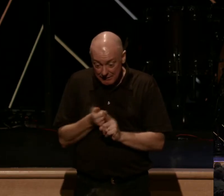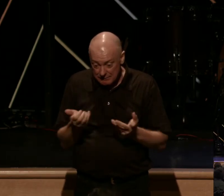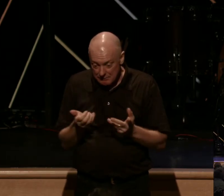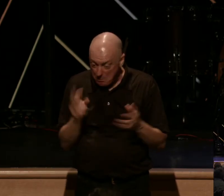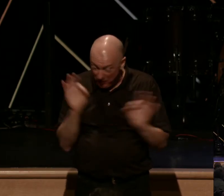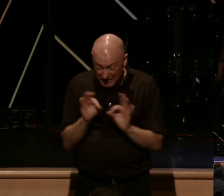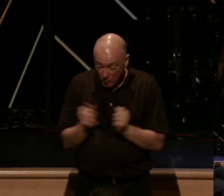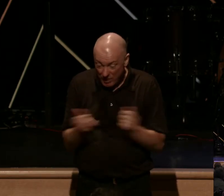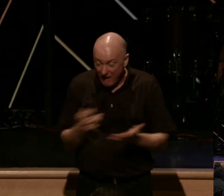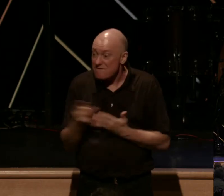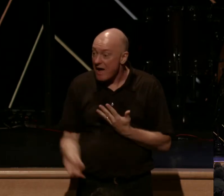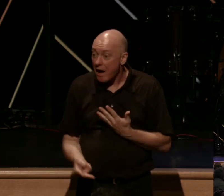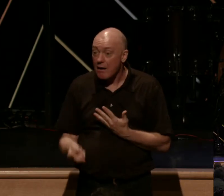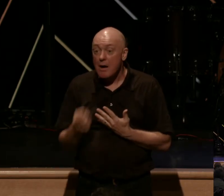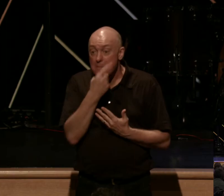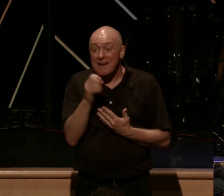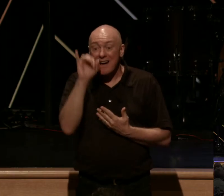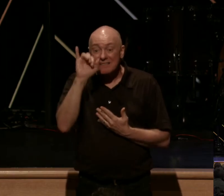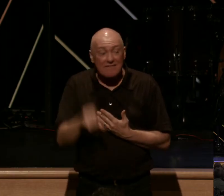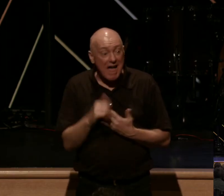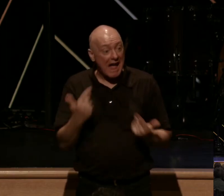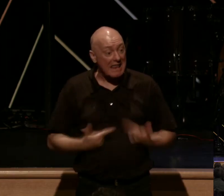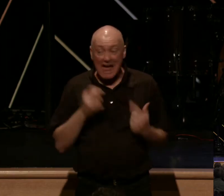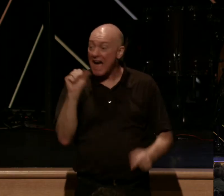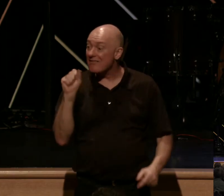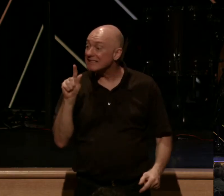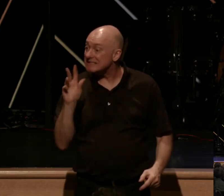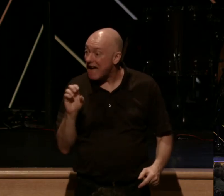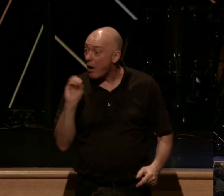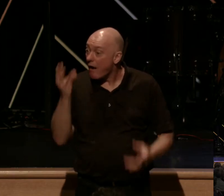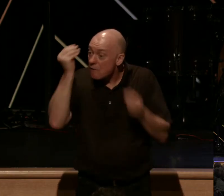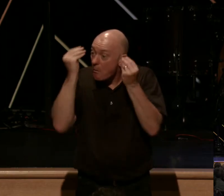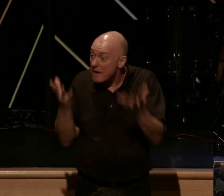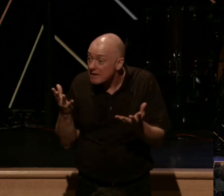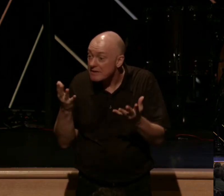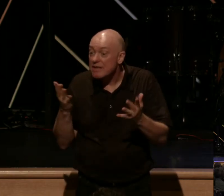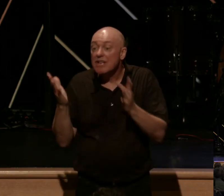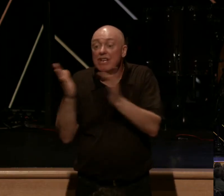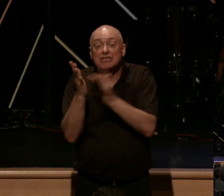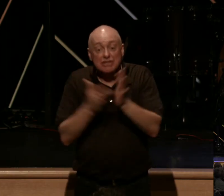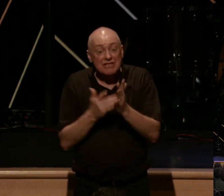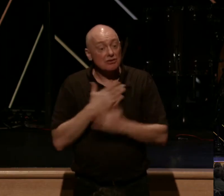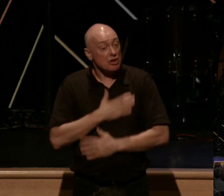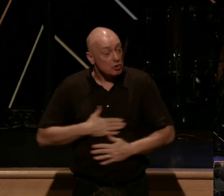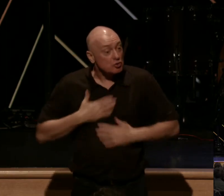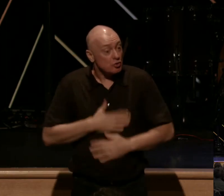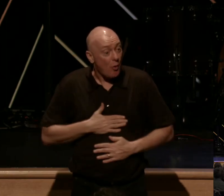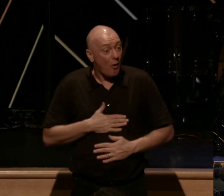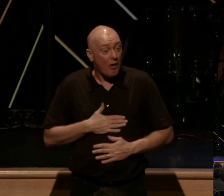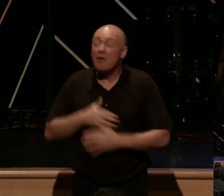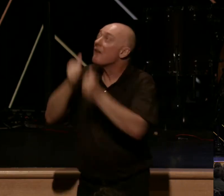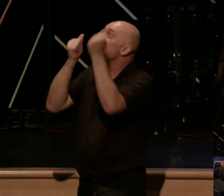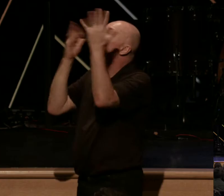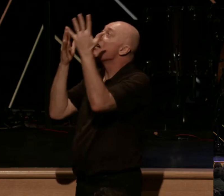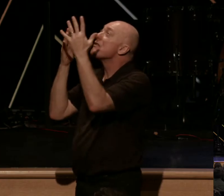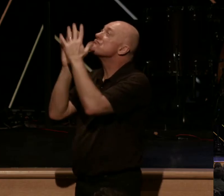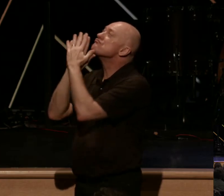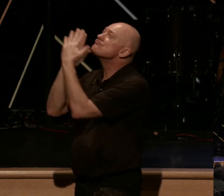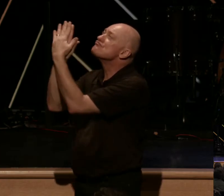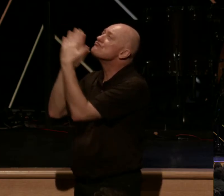And because of this lifestyle of obedience, Jesus enjoyed his Father's love, listen, to the